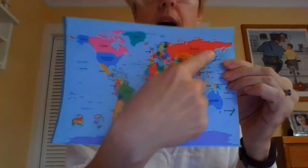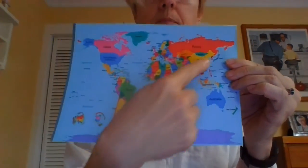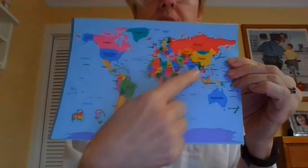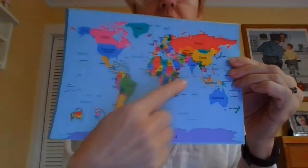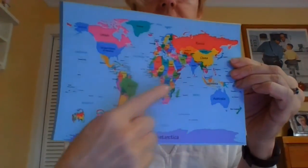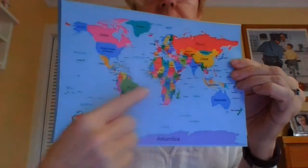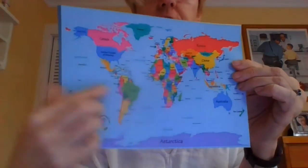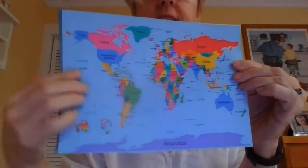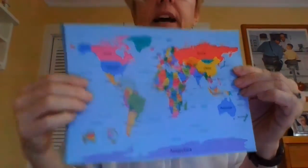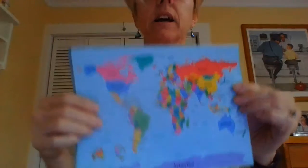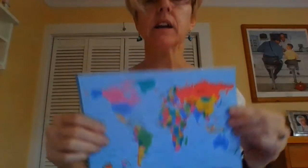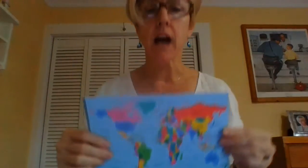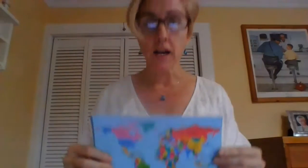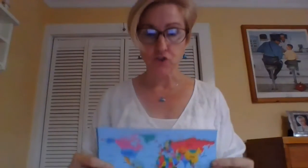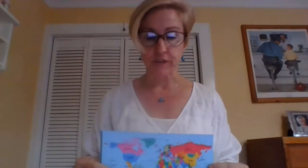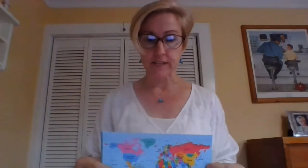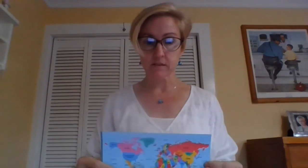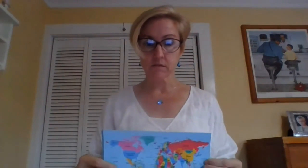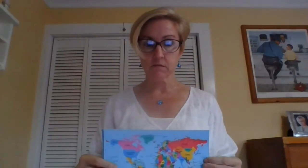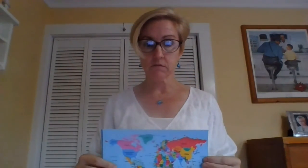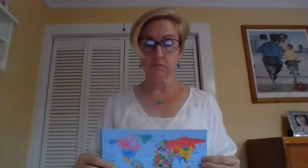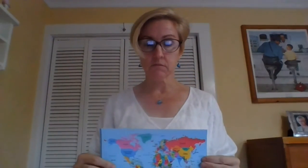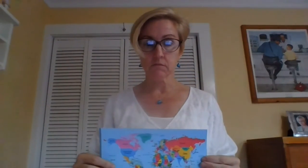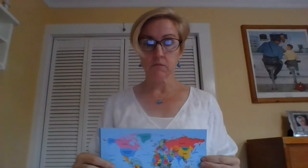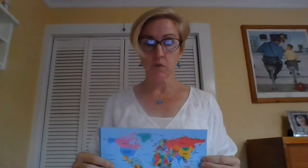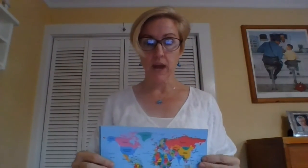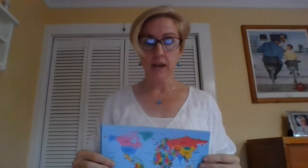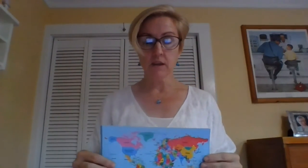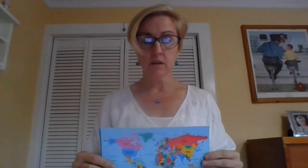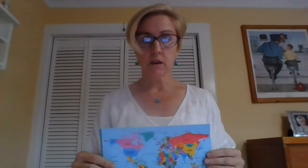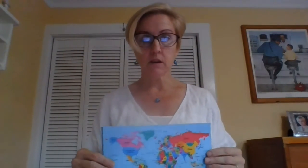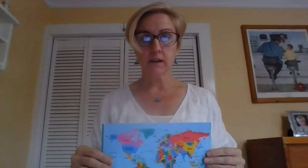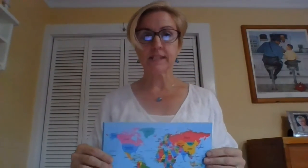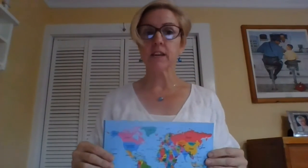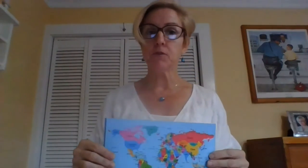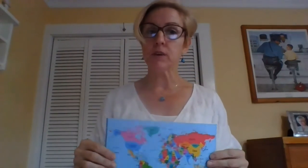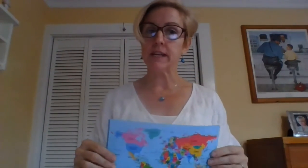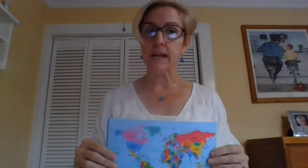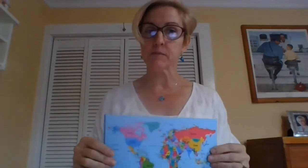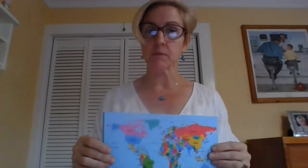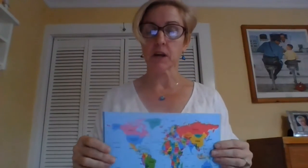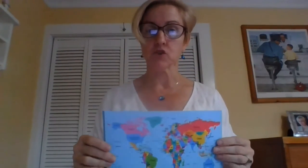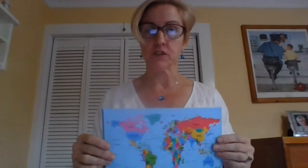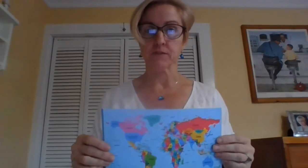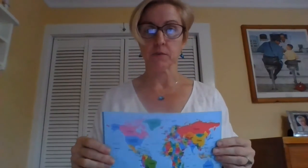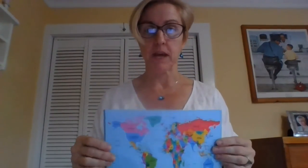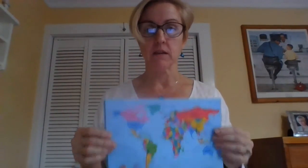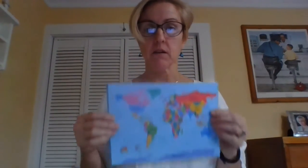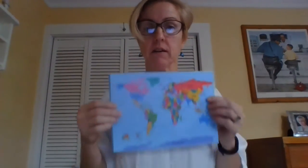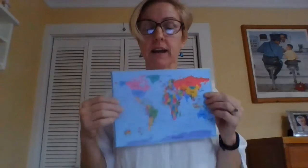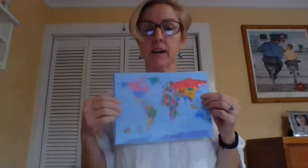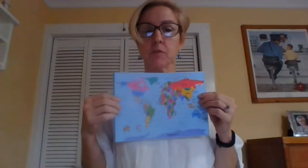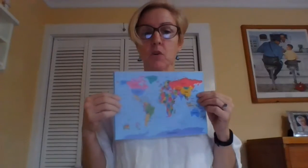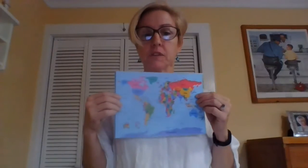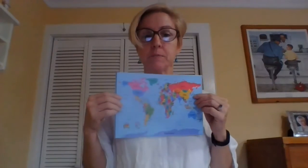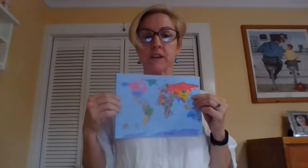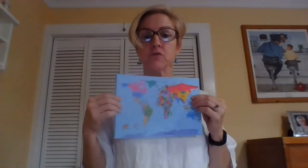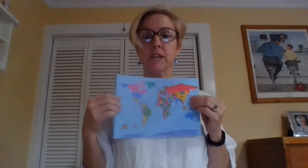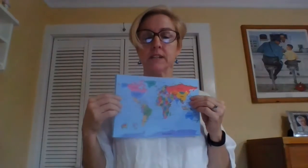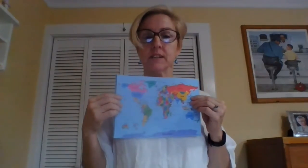up into different countries. Okay. Let's see if you can name some countries for me. All right. I'm going to hold this back so you can't